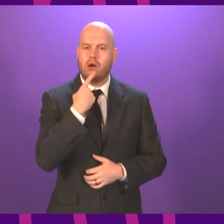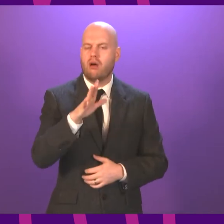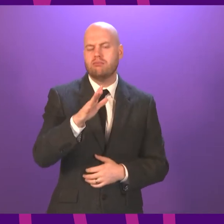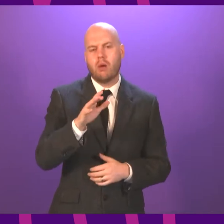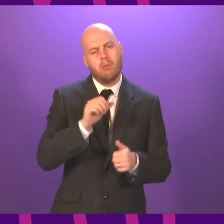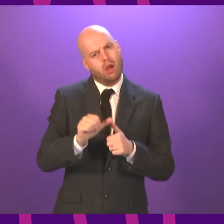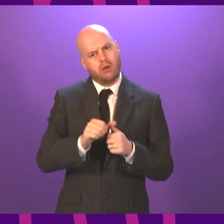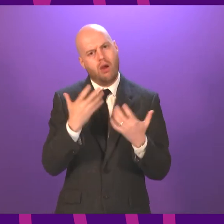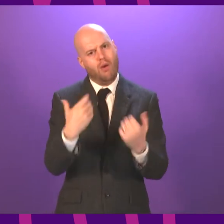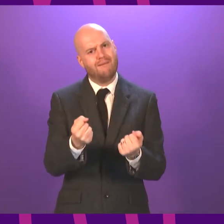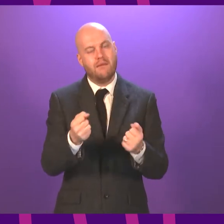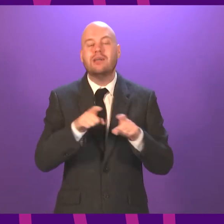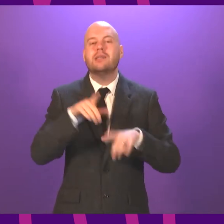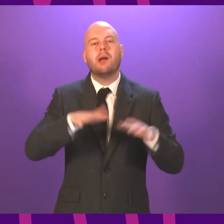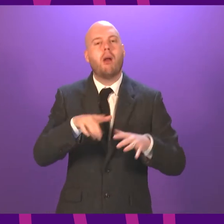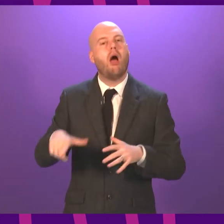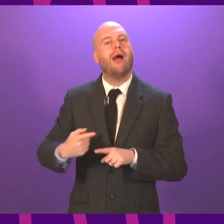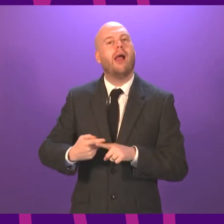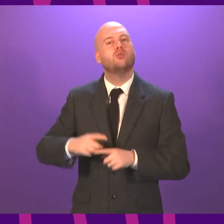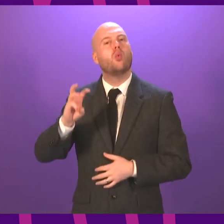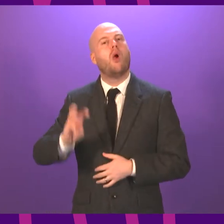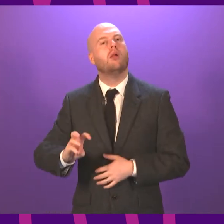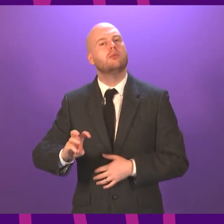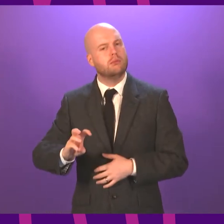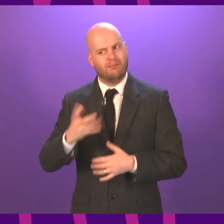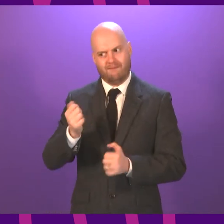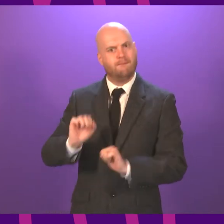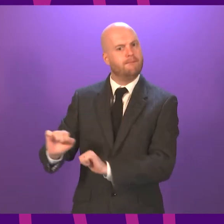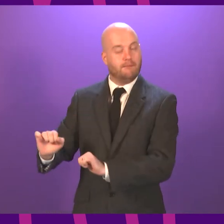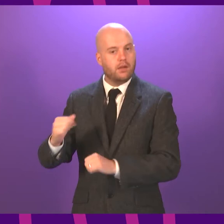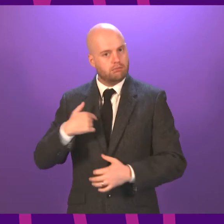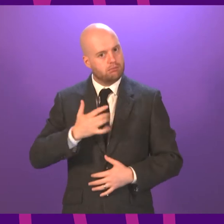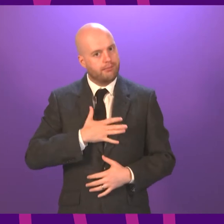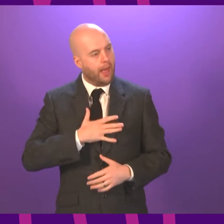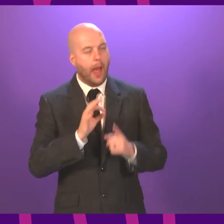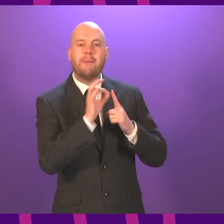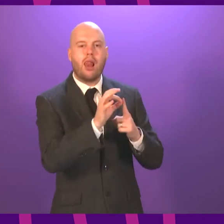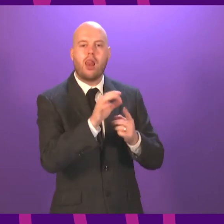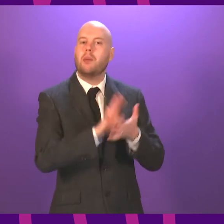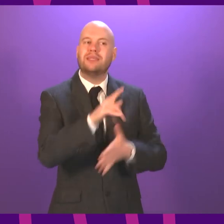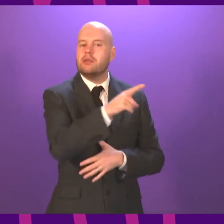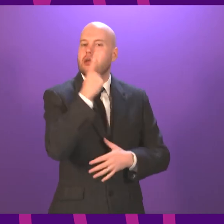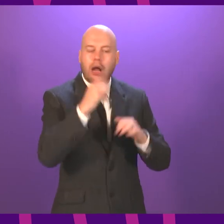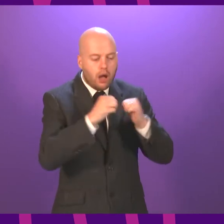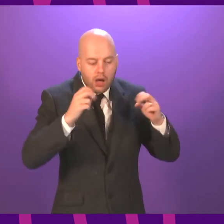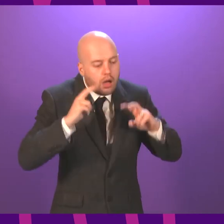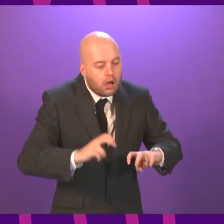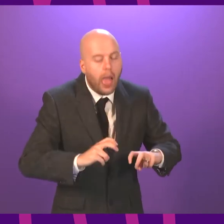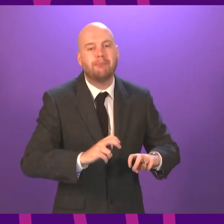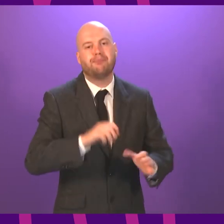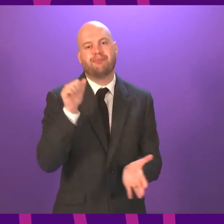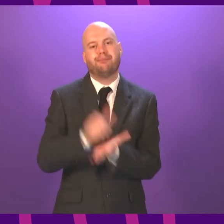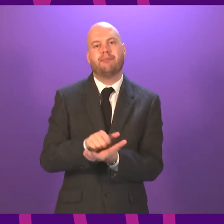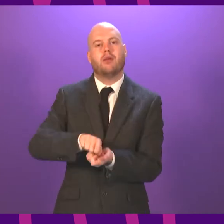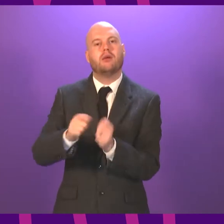is the same as in England and Wales. There is also concern being raised, and we listening very carefully to this, about the specific